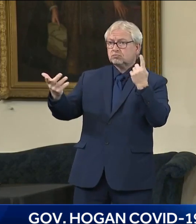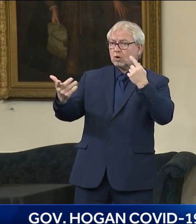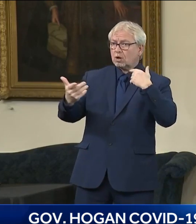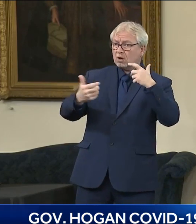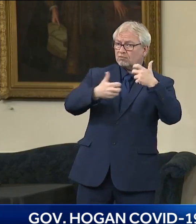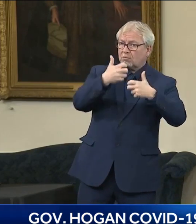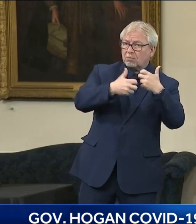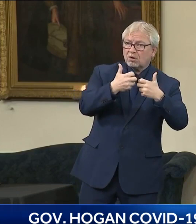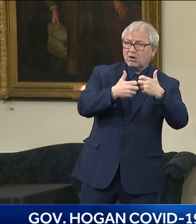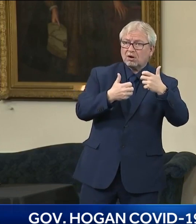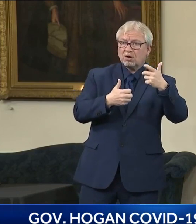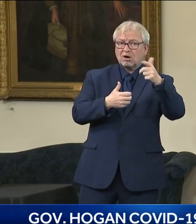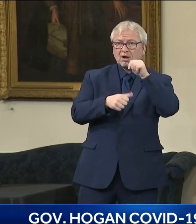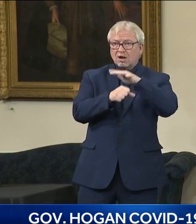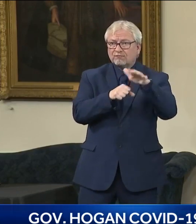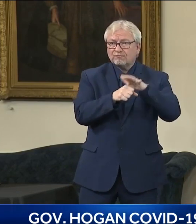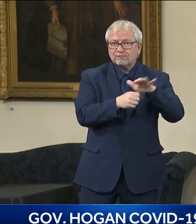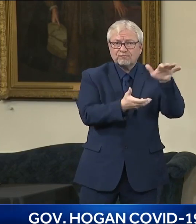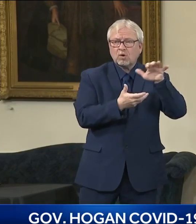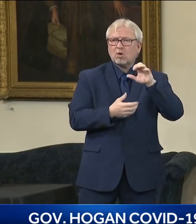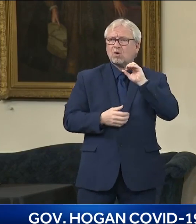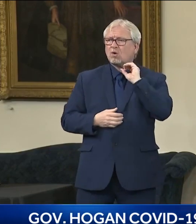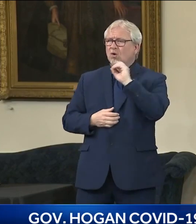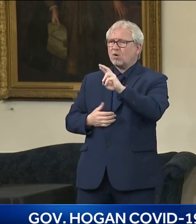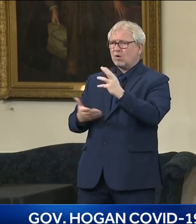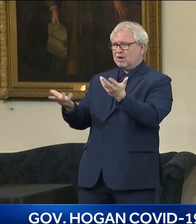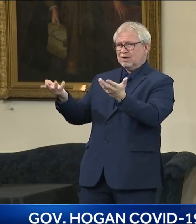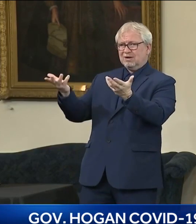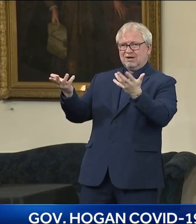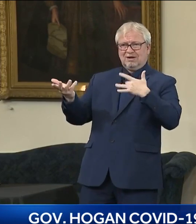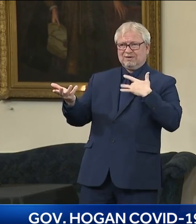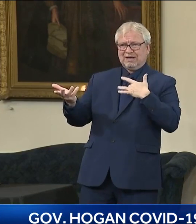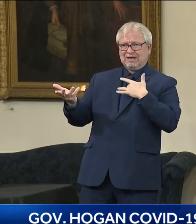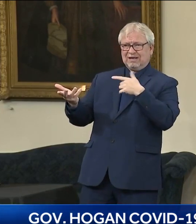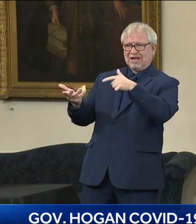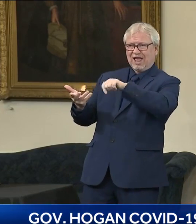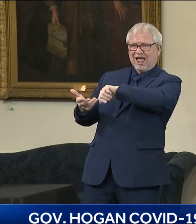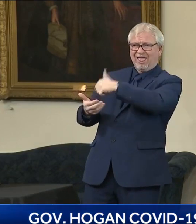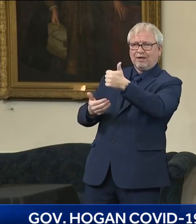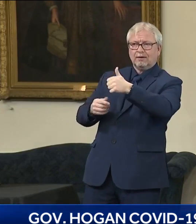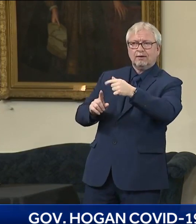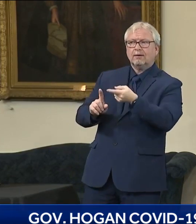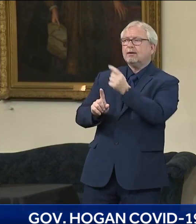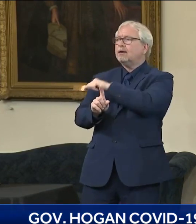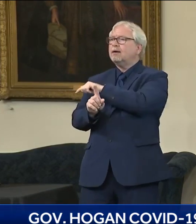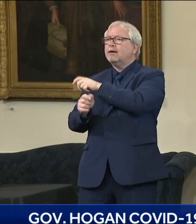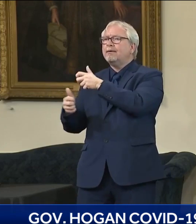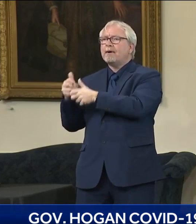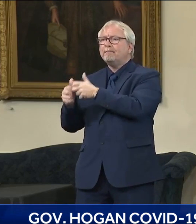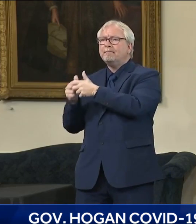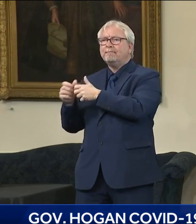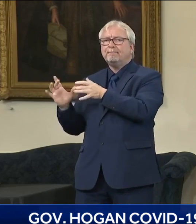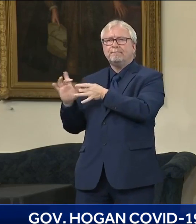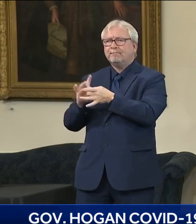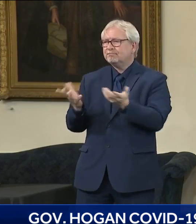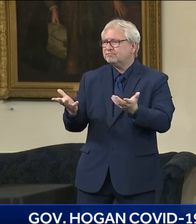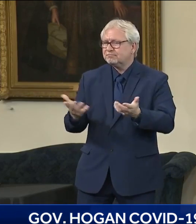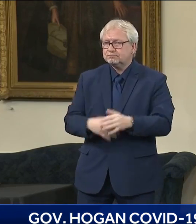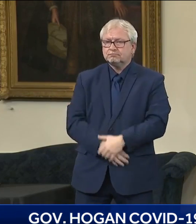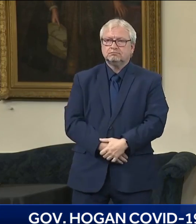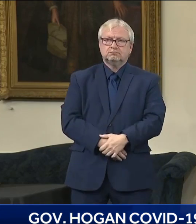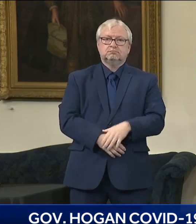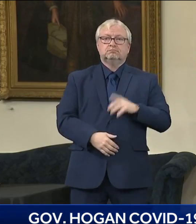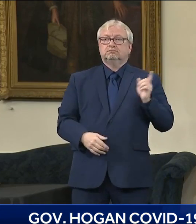folks that are just frustrated? Well, I understand. I completely understand the frustration. I'm frustrated. Everyone up here is